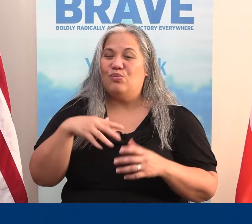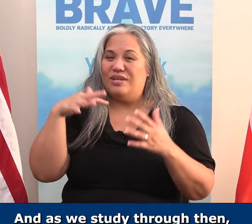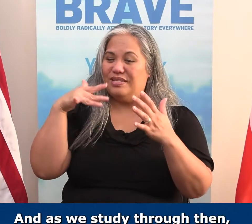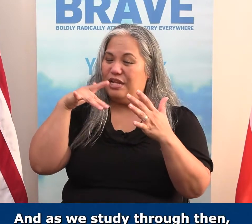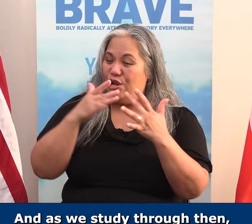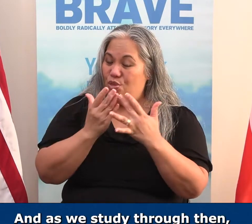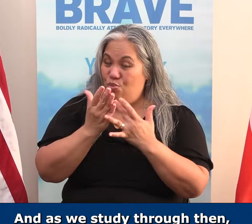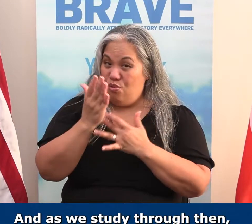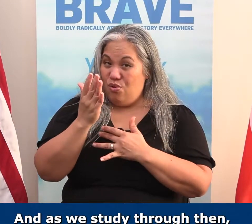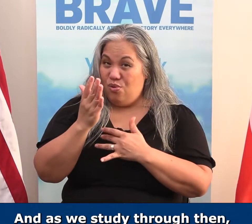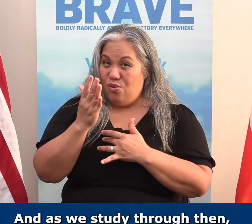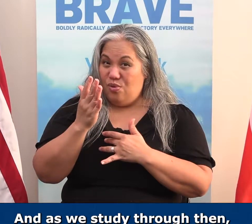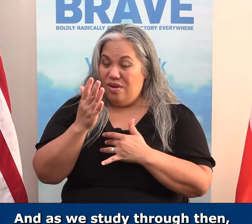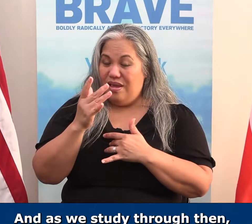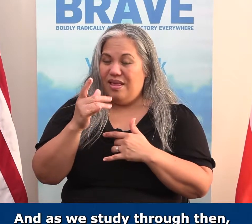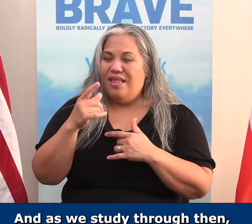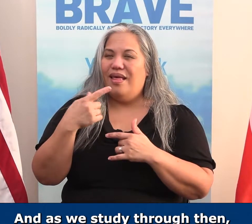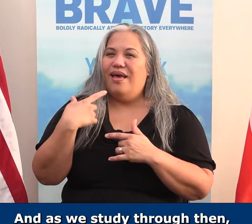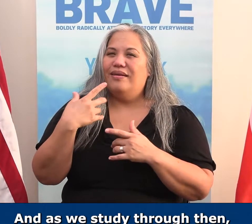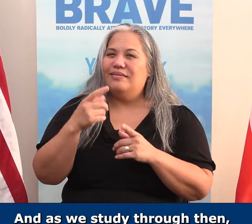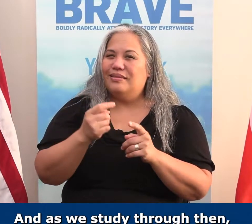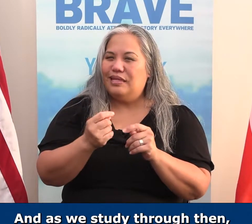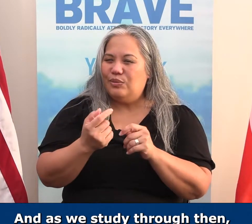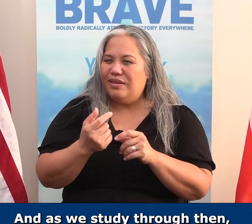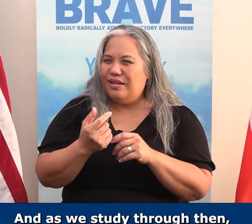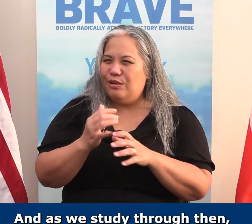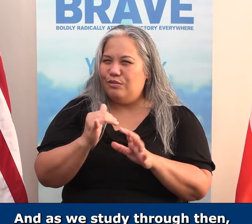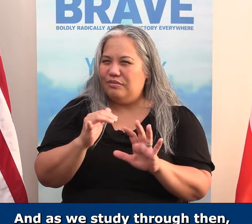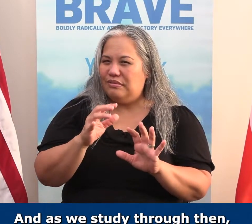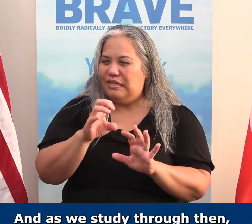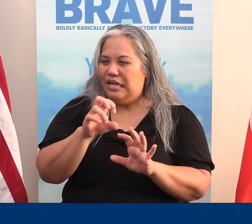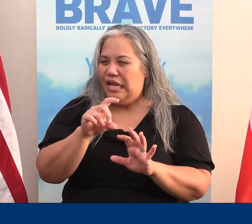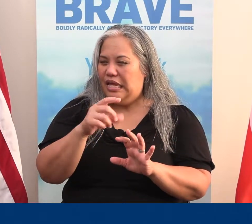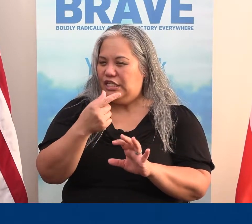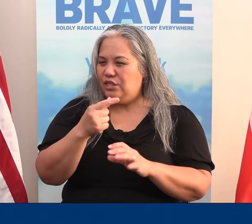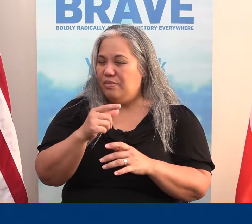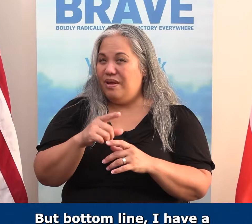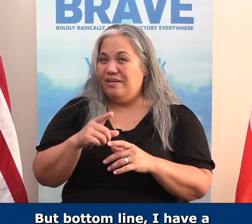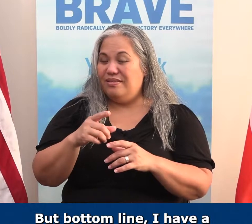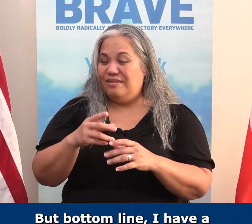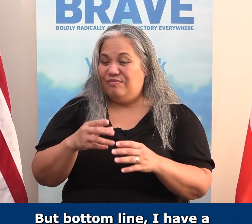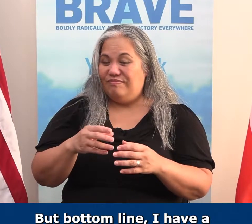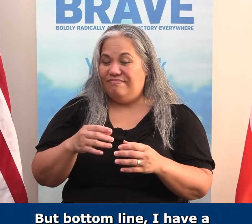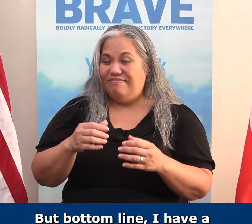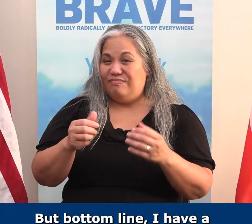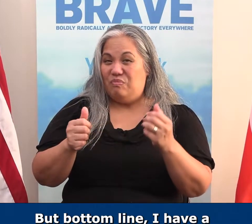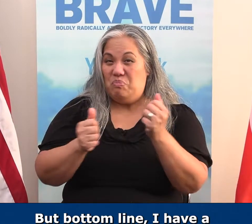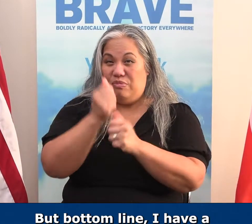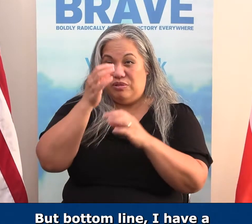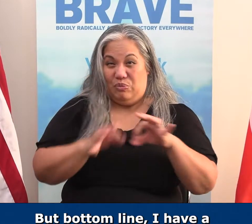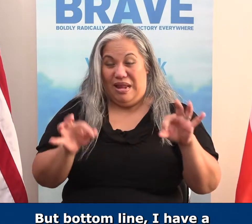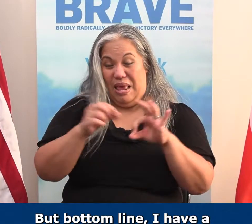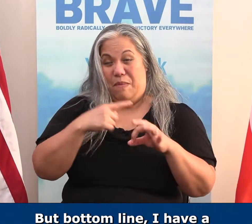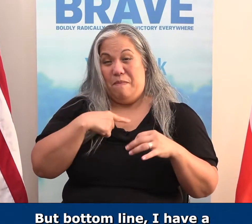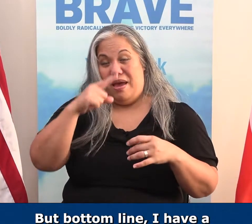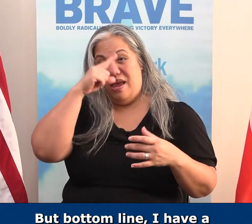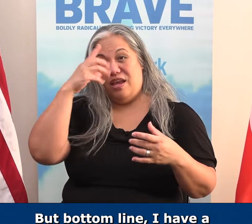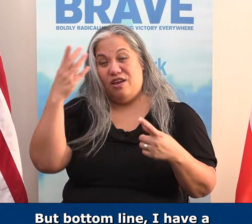And as we study through then, that takes away that little edge, but bottom line, I have a deep conviction as a disciple